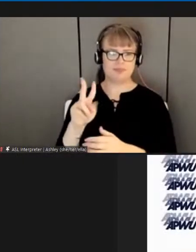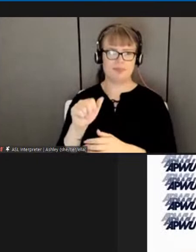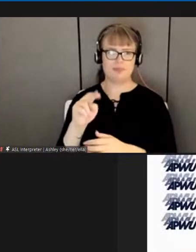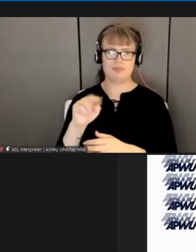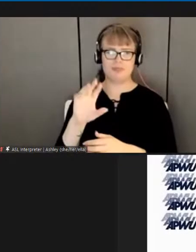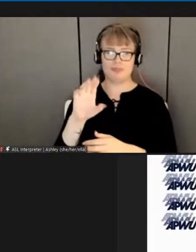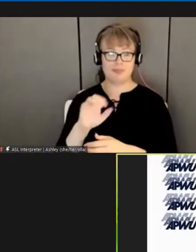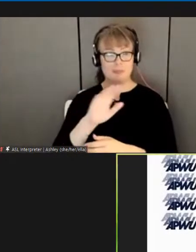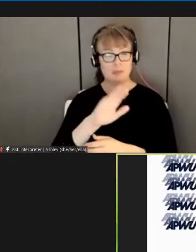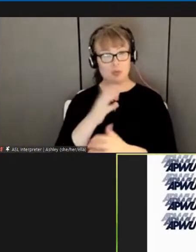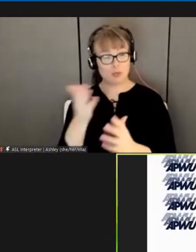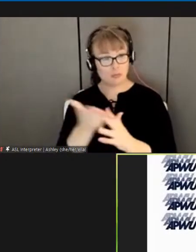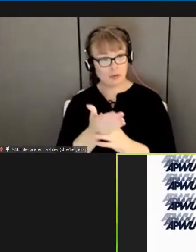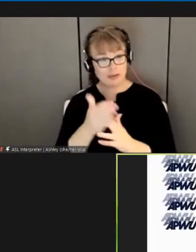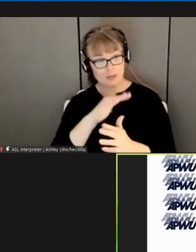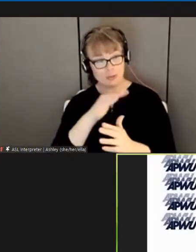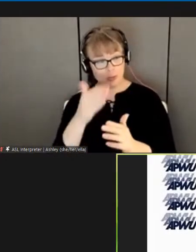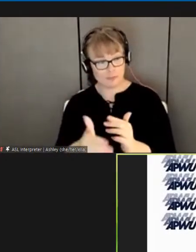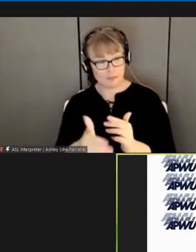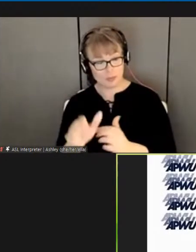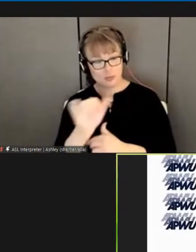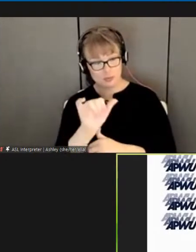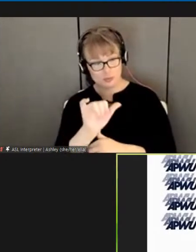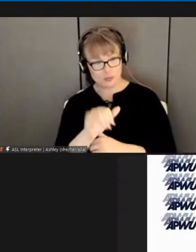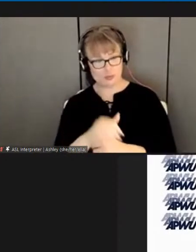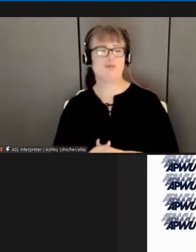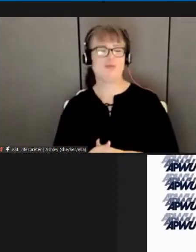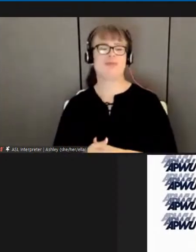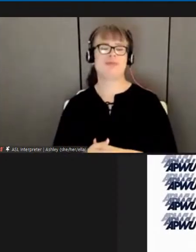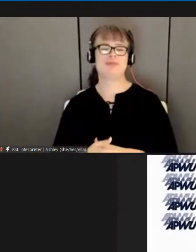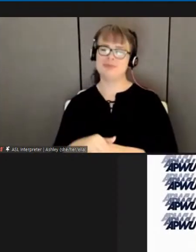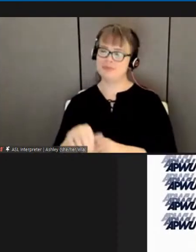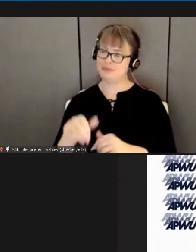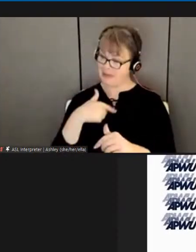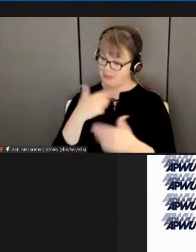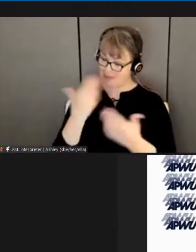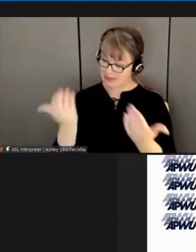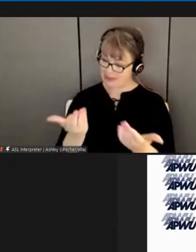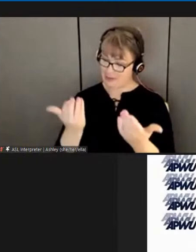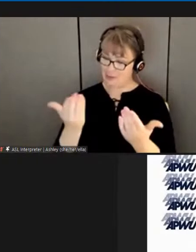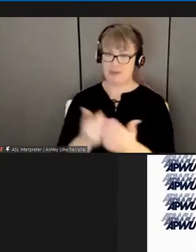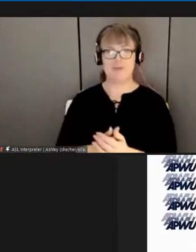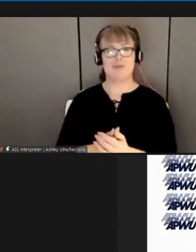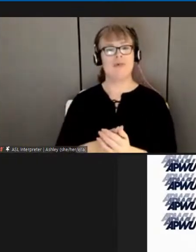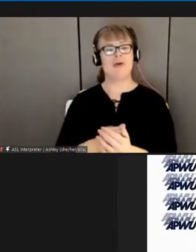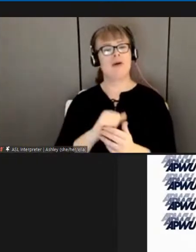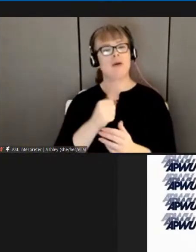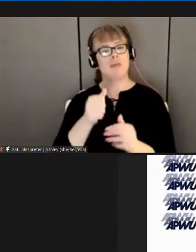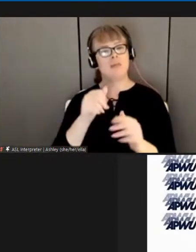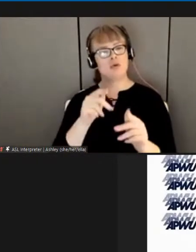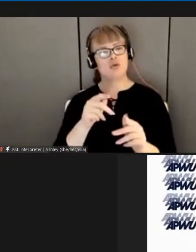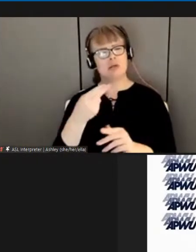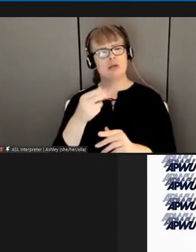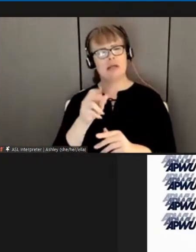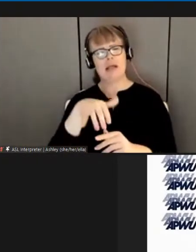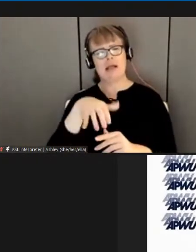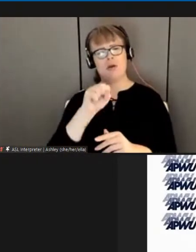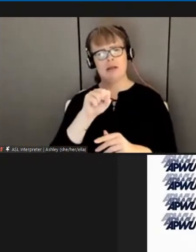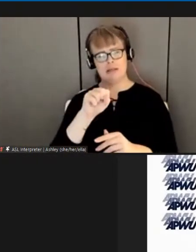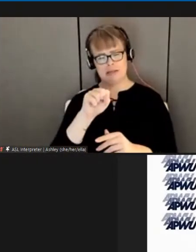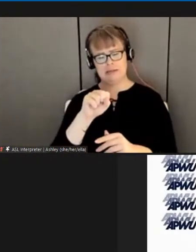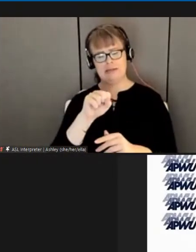All right, I'm here. All right. All right. It is from Harris West. And he wants to know,